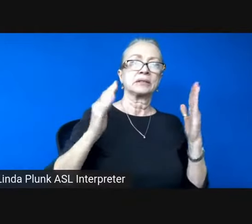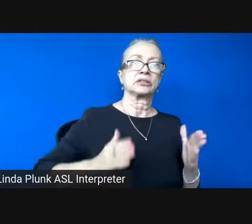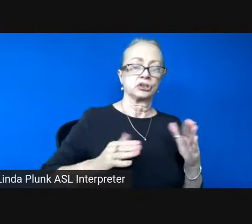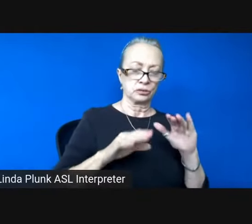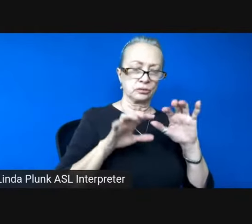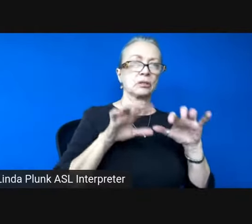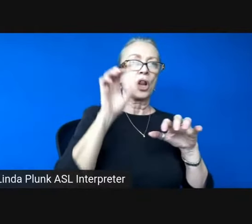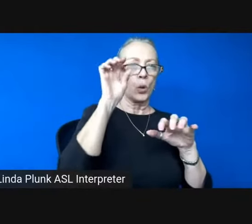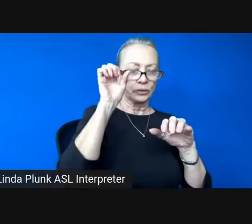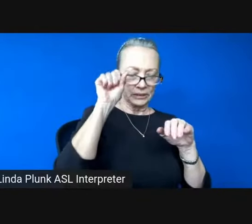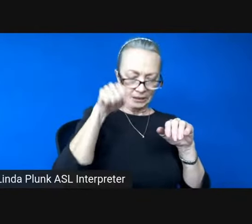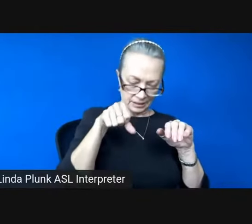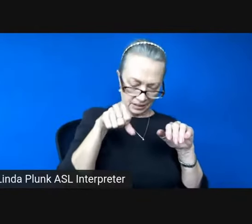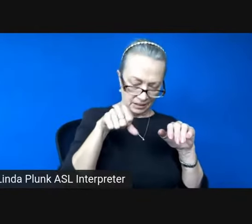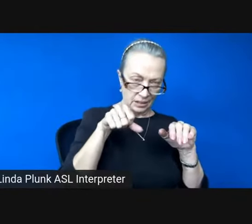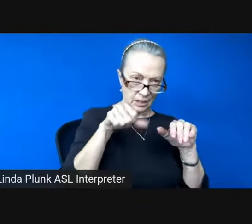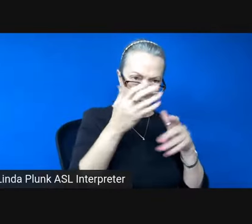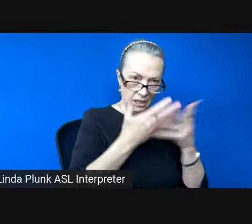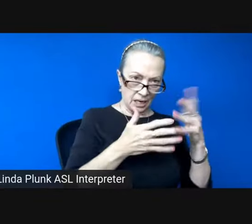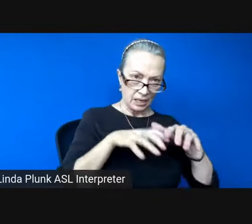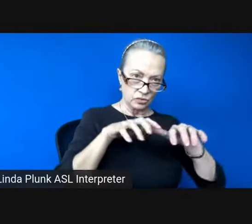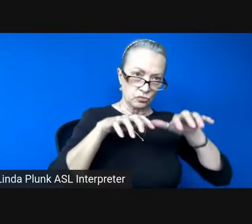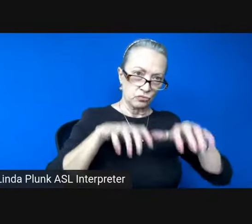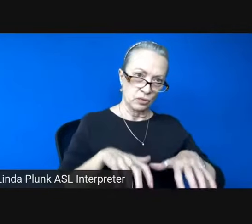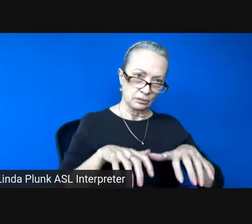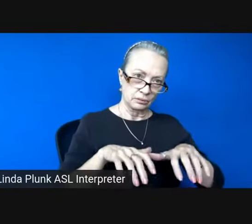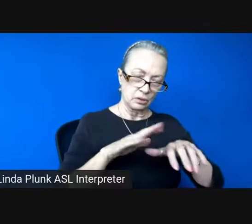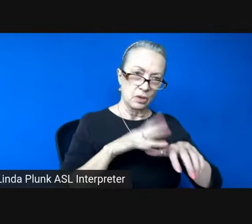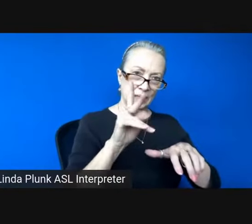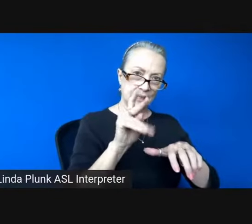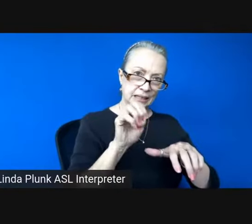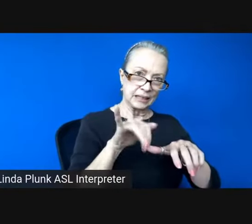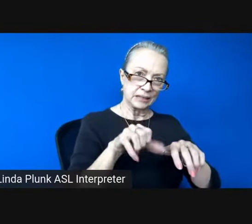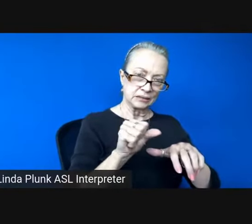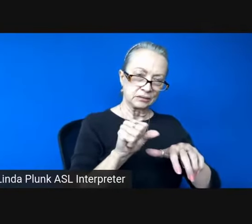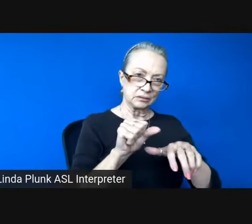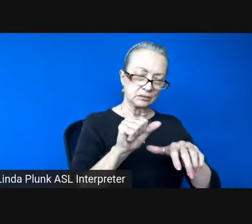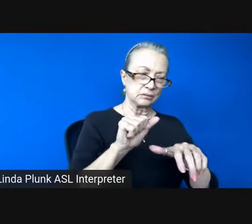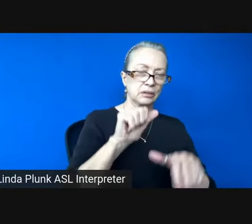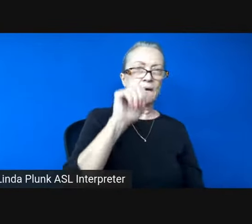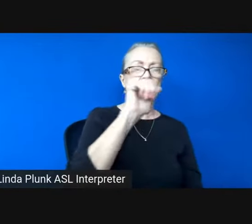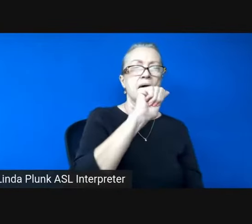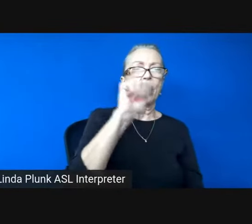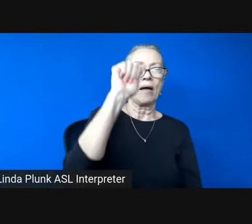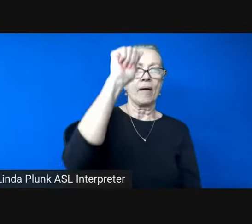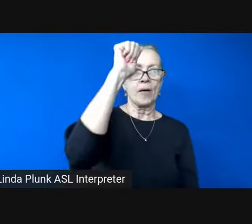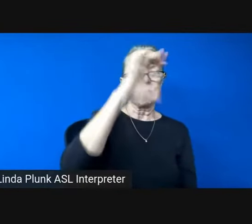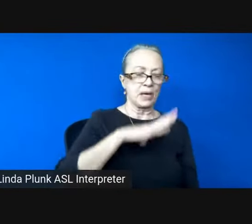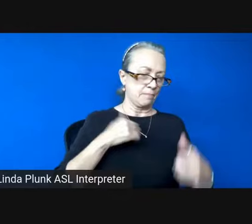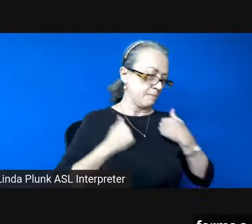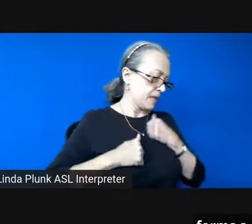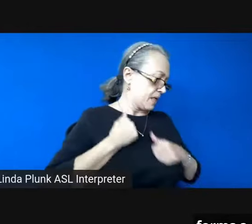and rests his hands on the keys a man bathes where irrigation